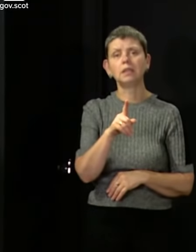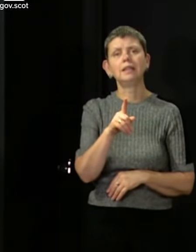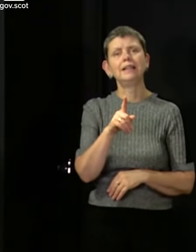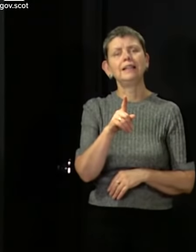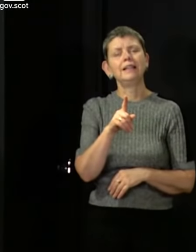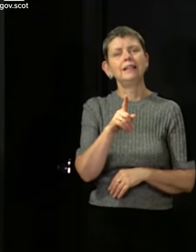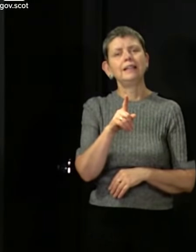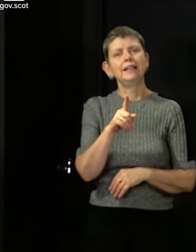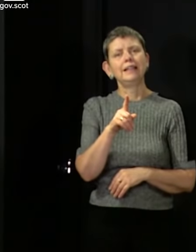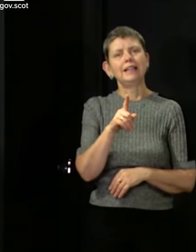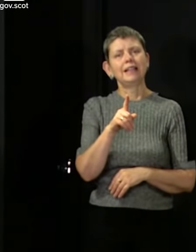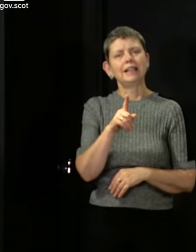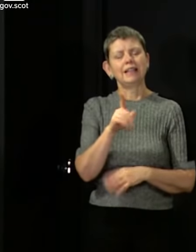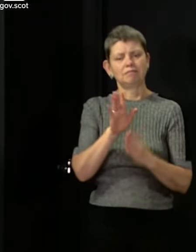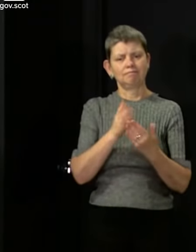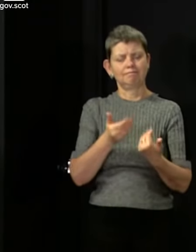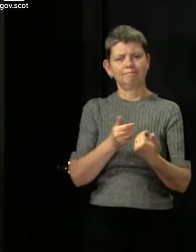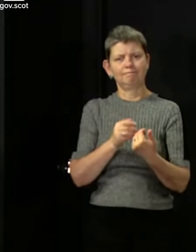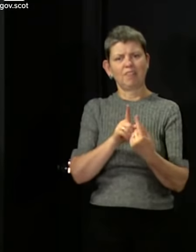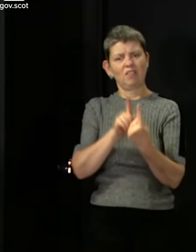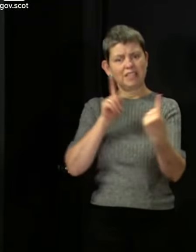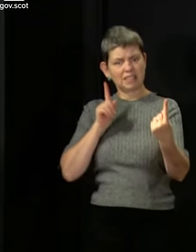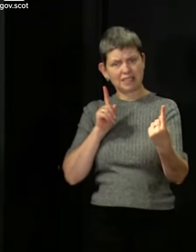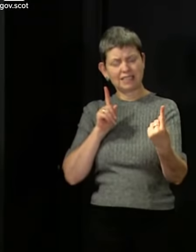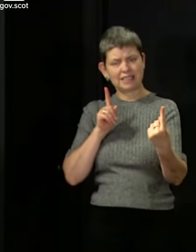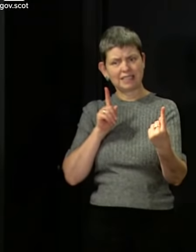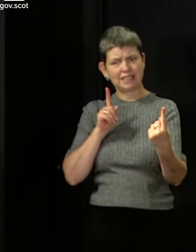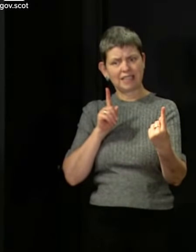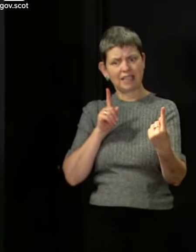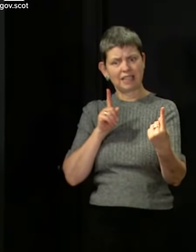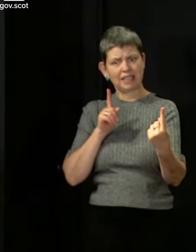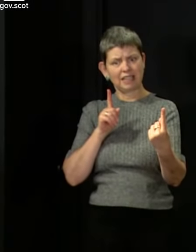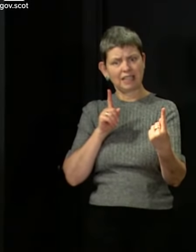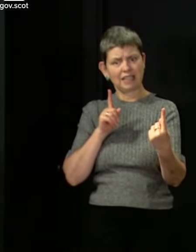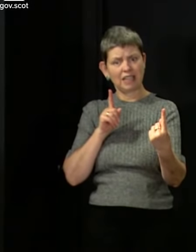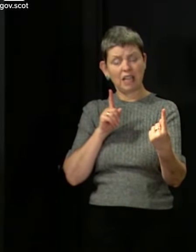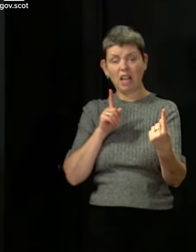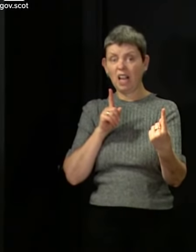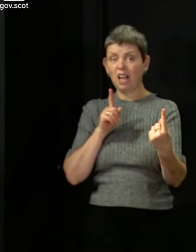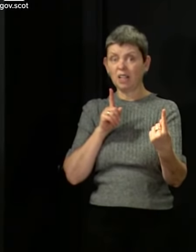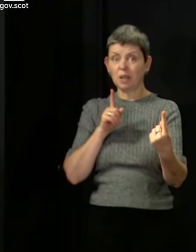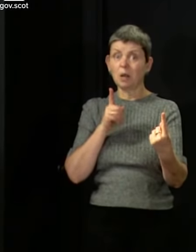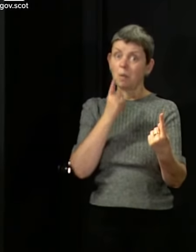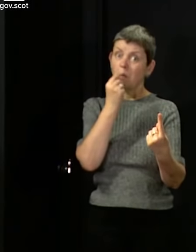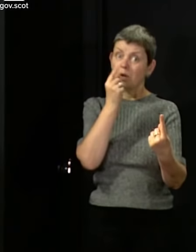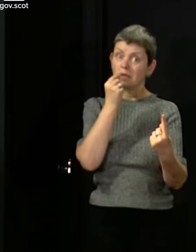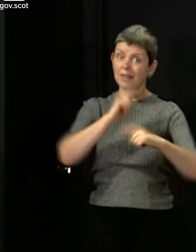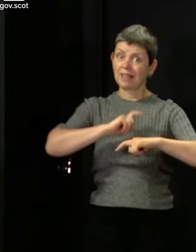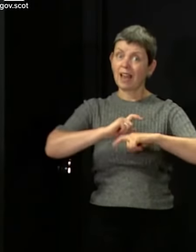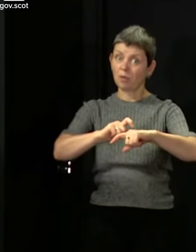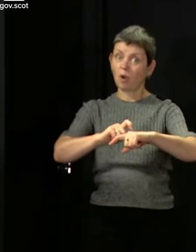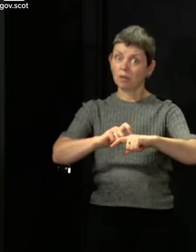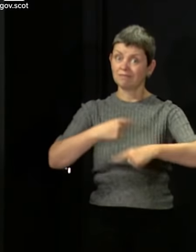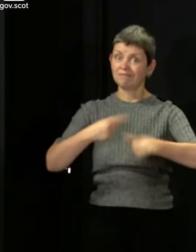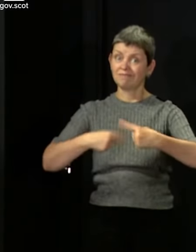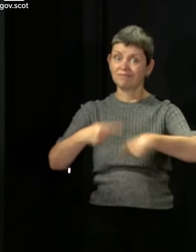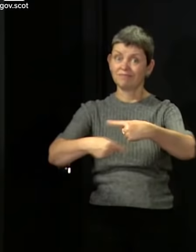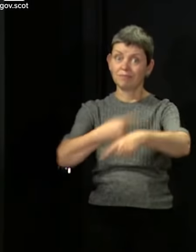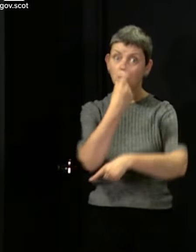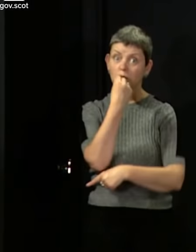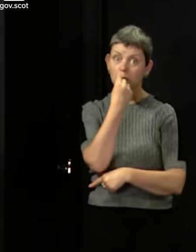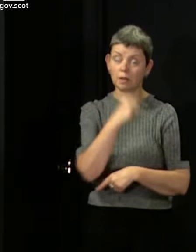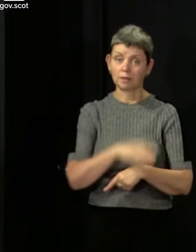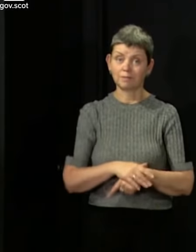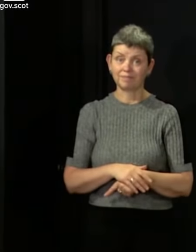things like that, don't assume that they are going to be, those requirements are going to be lifted any time soon. The facts that I keep talking about, these are